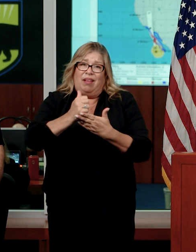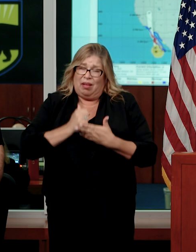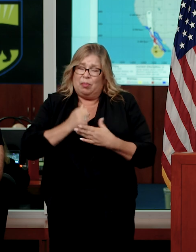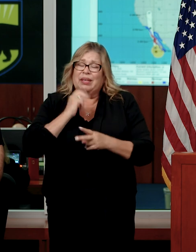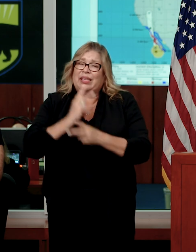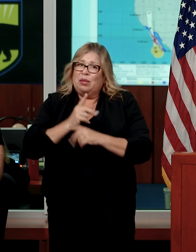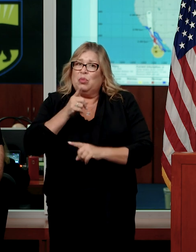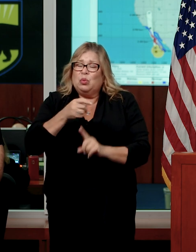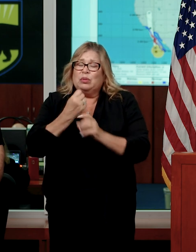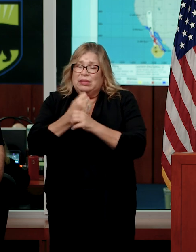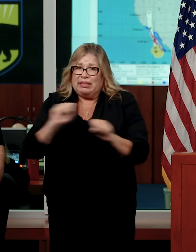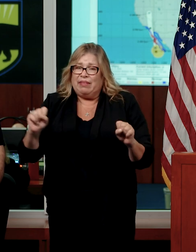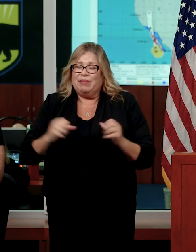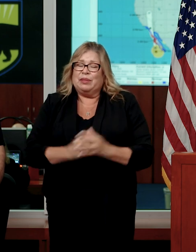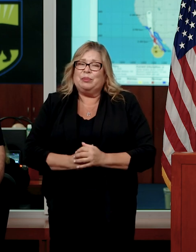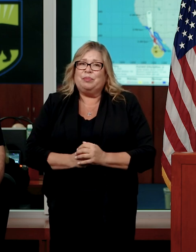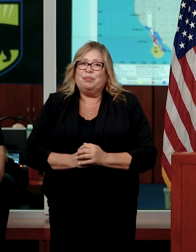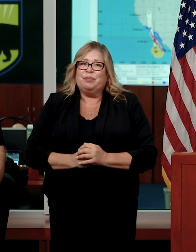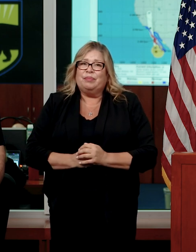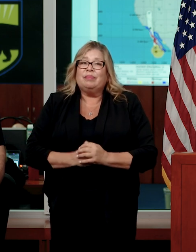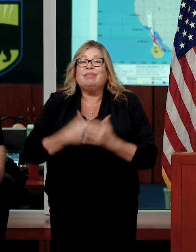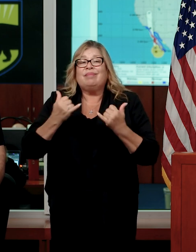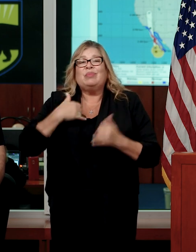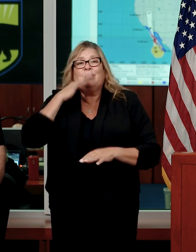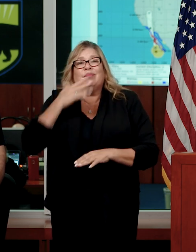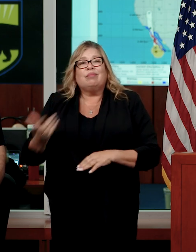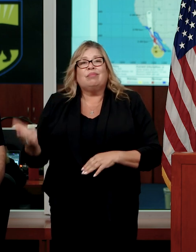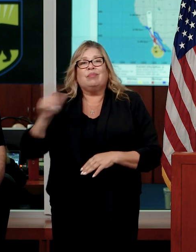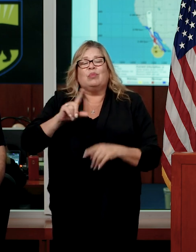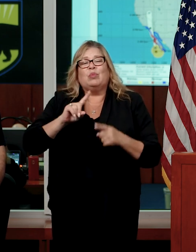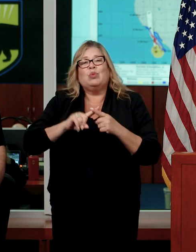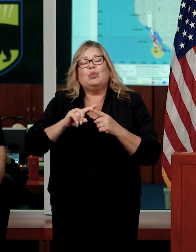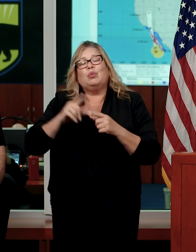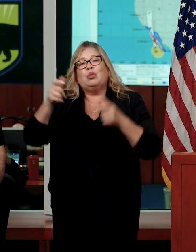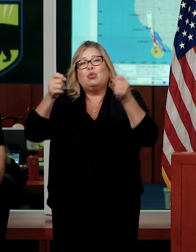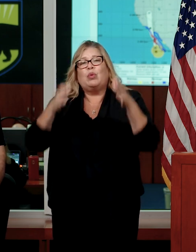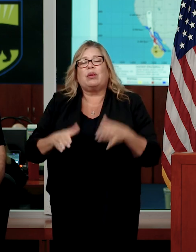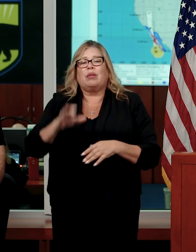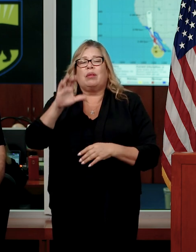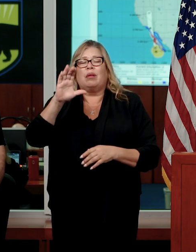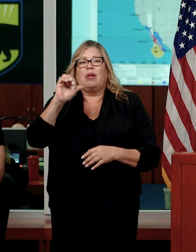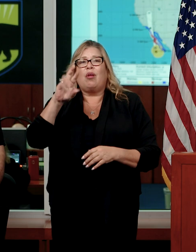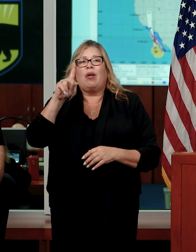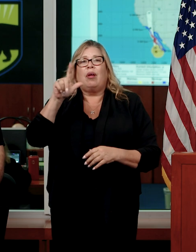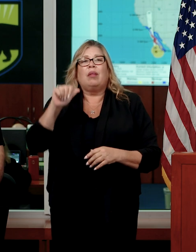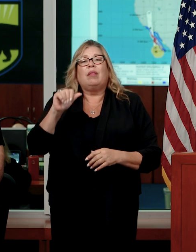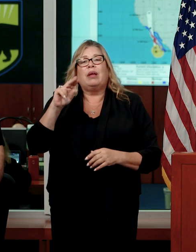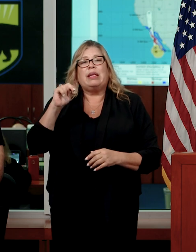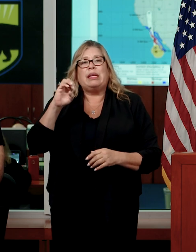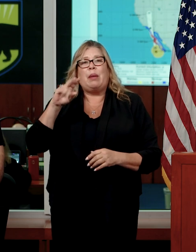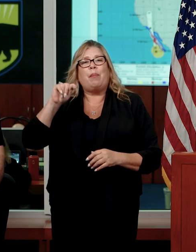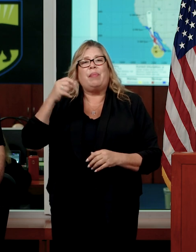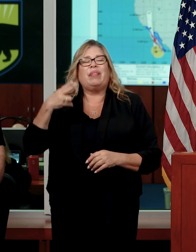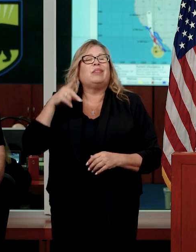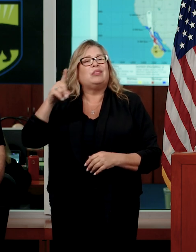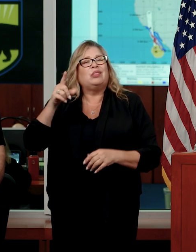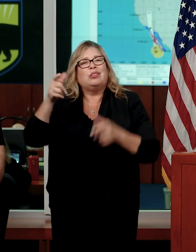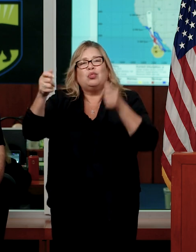possible. And with that, I will pass it over to Director Carla Nemeth, the Director of the Department of Water Resources.